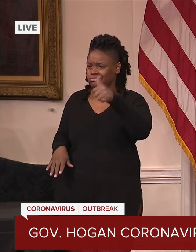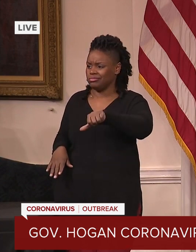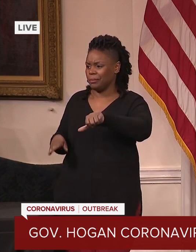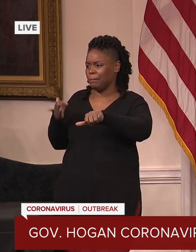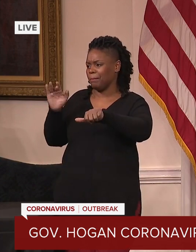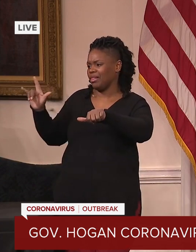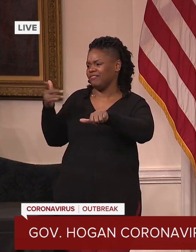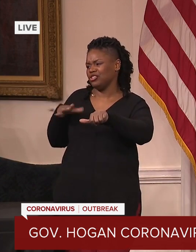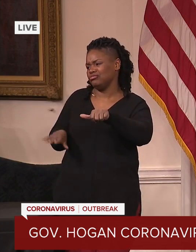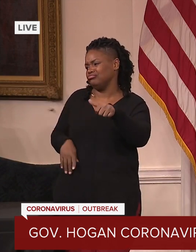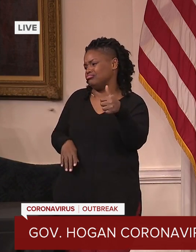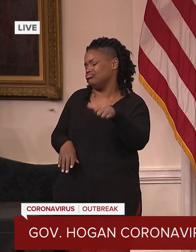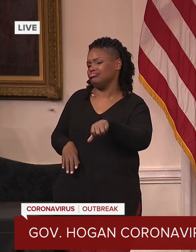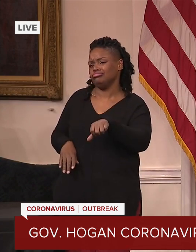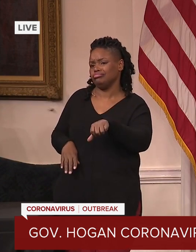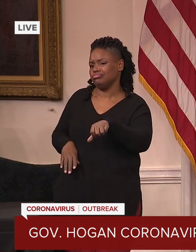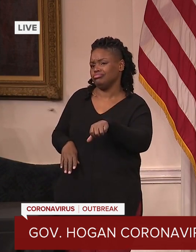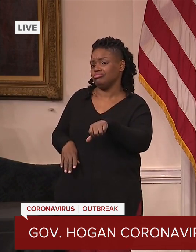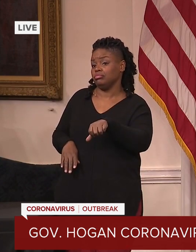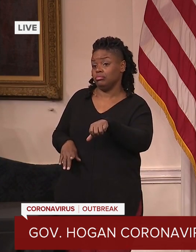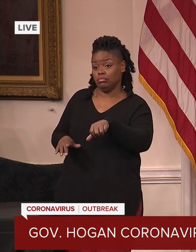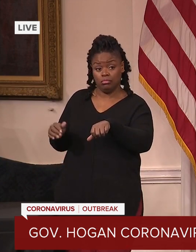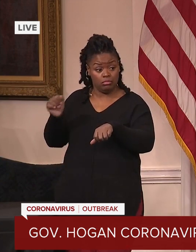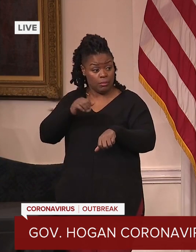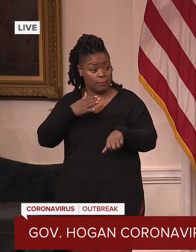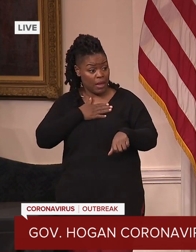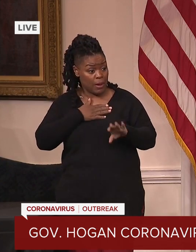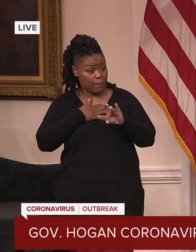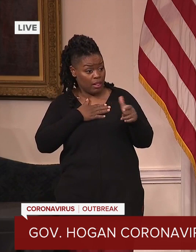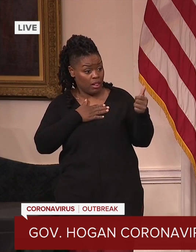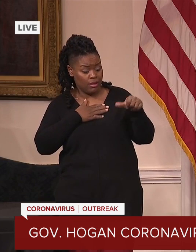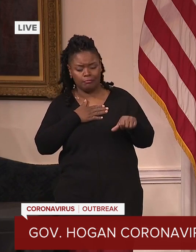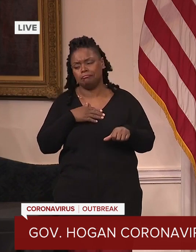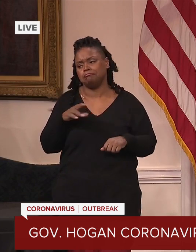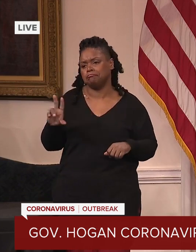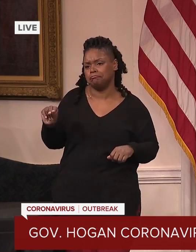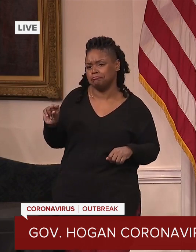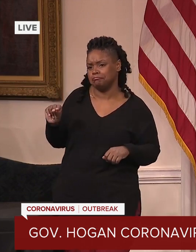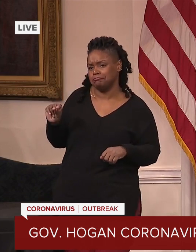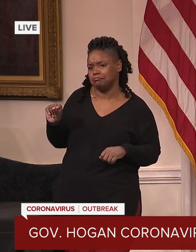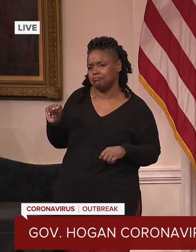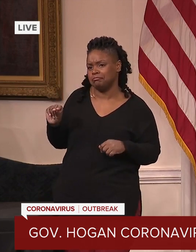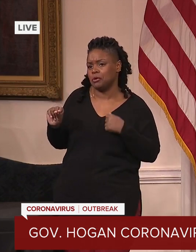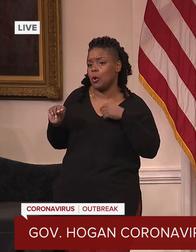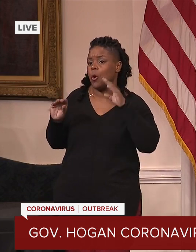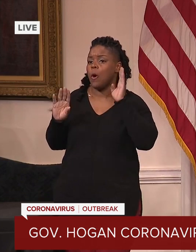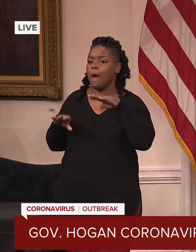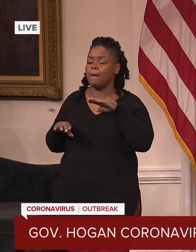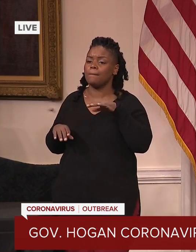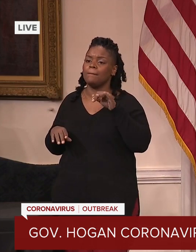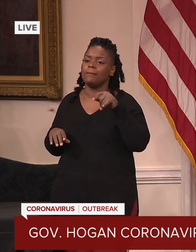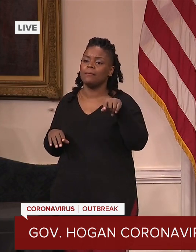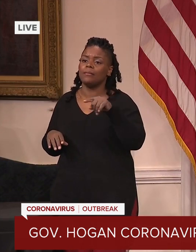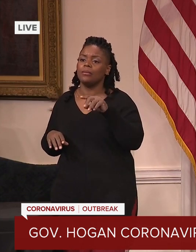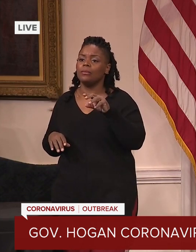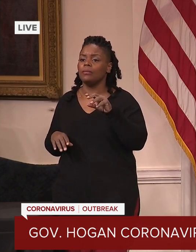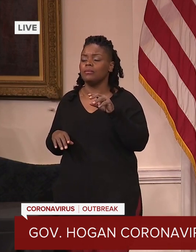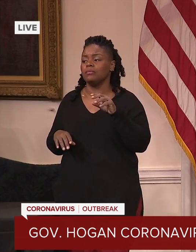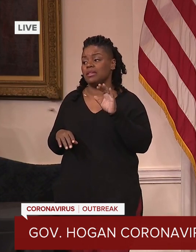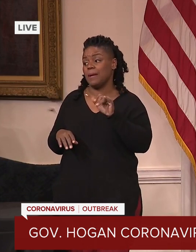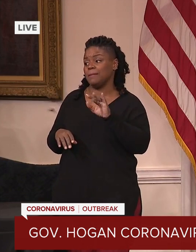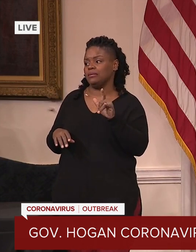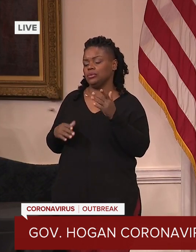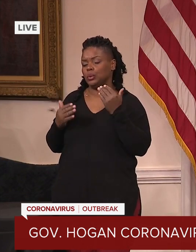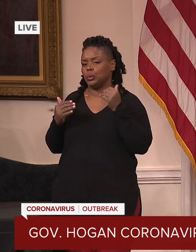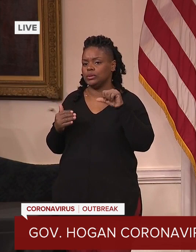can't afford it. Massive tax hikes in the middle of a crisis. I'm hoping they'll cooler heads will prevail. Anybody else? Speaker 1